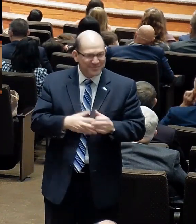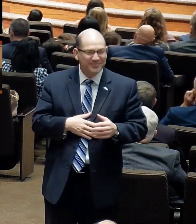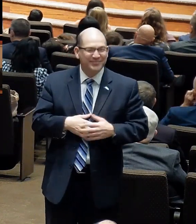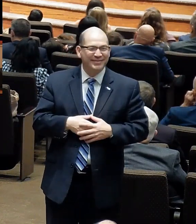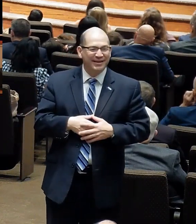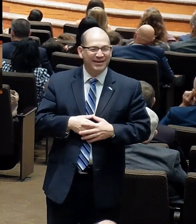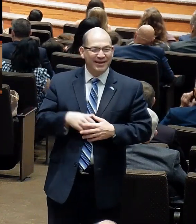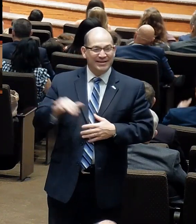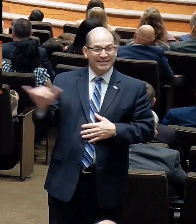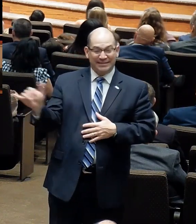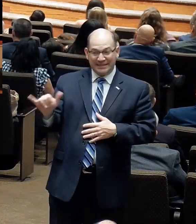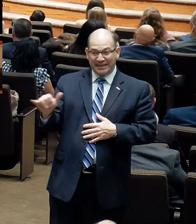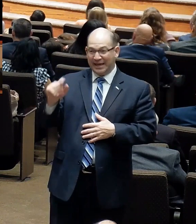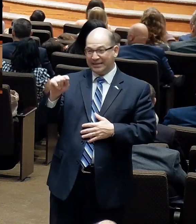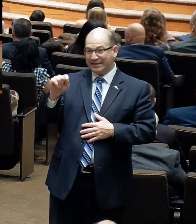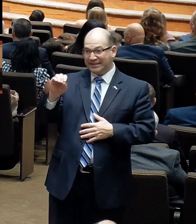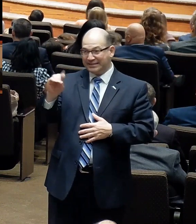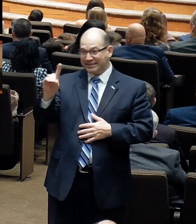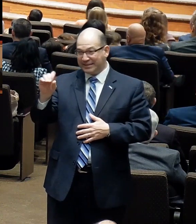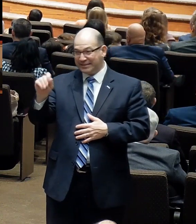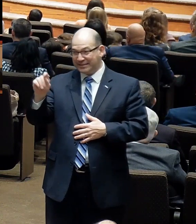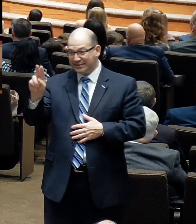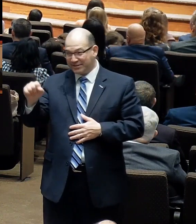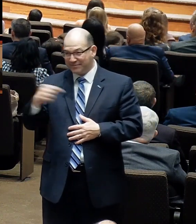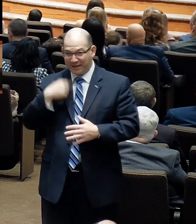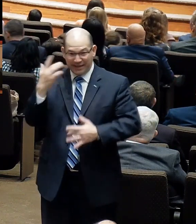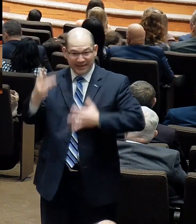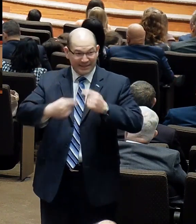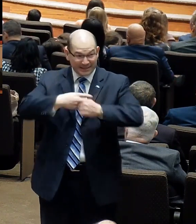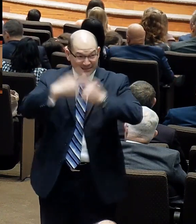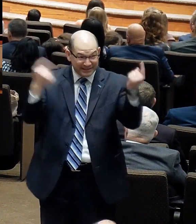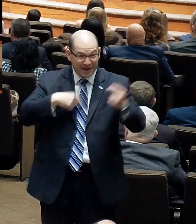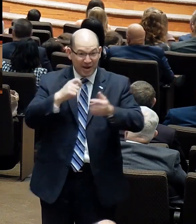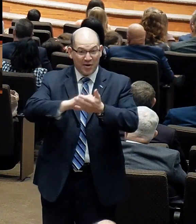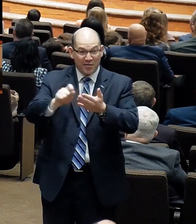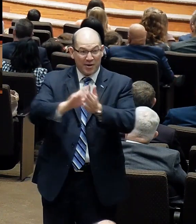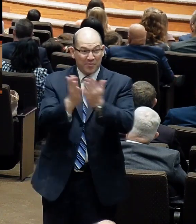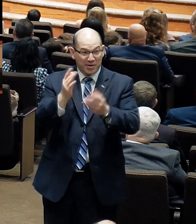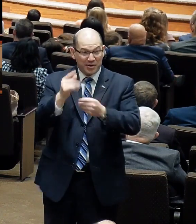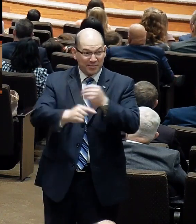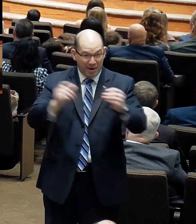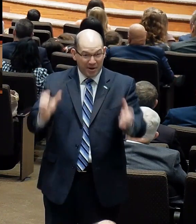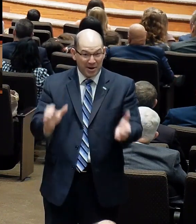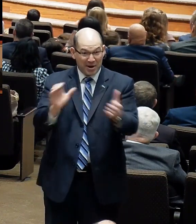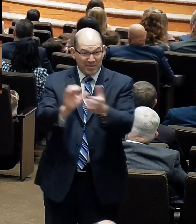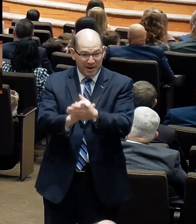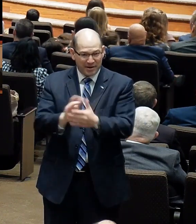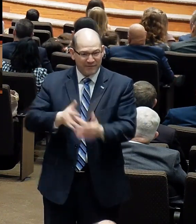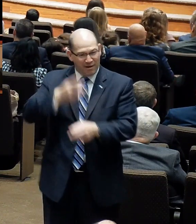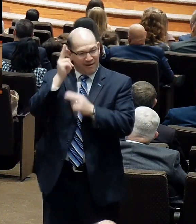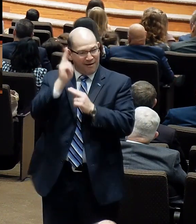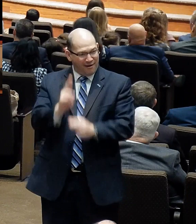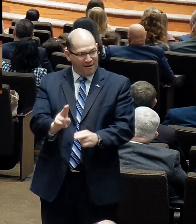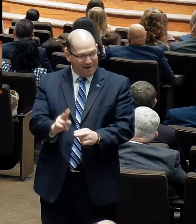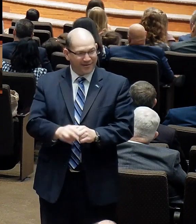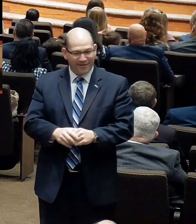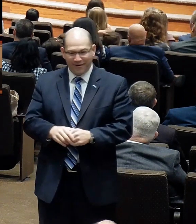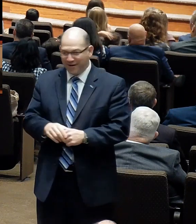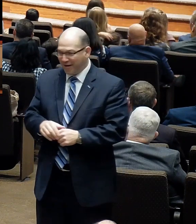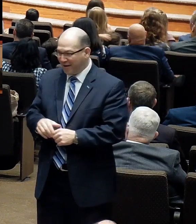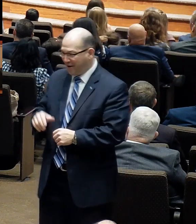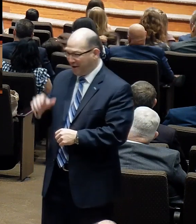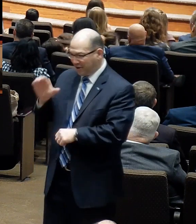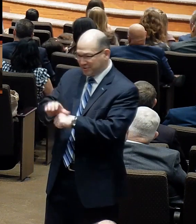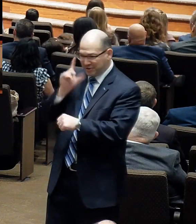Starnes, I'm excited to announce that I have written a book on marriage and, and I'm, I'm honored and humbled. Striving Together has partnered with me. It's kind of a